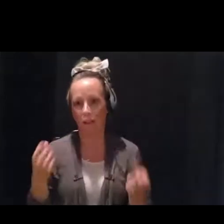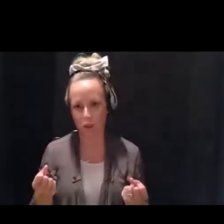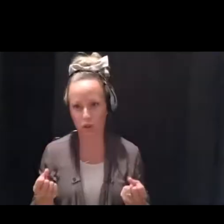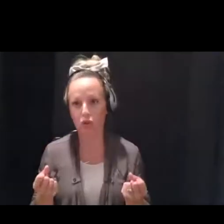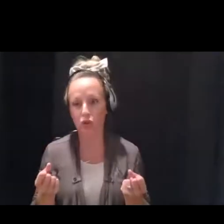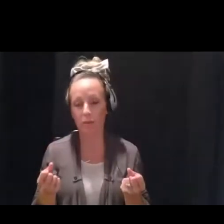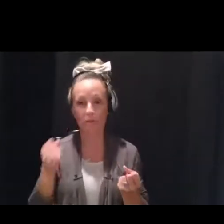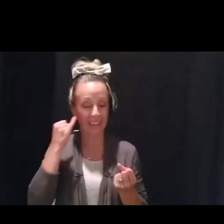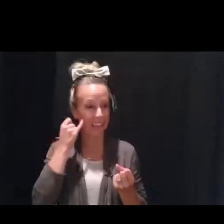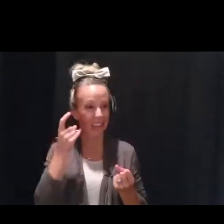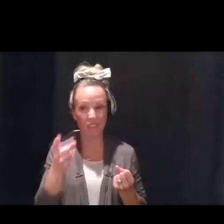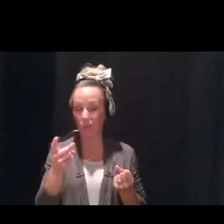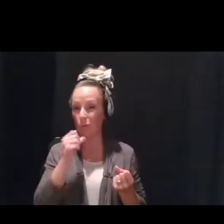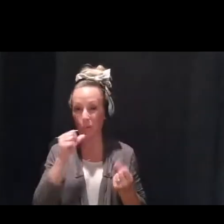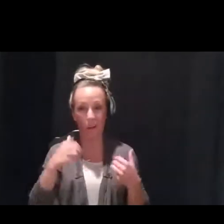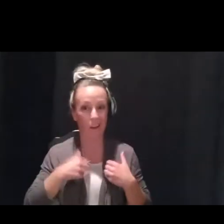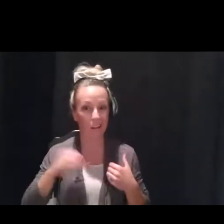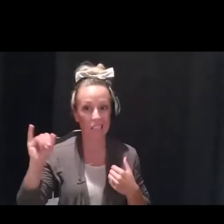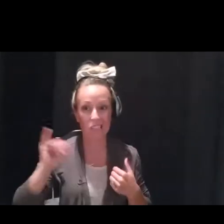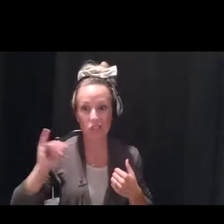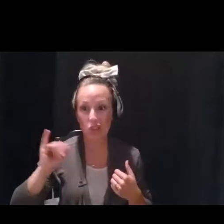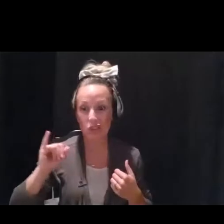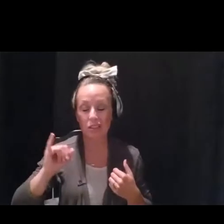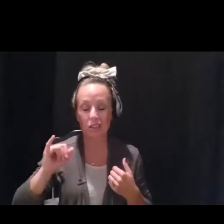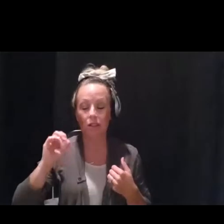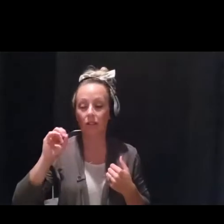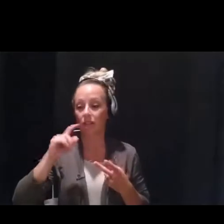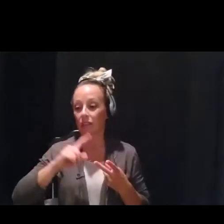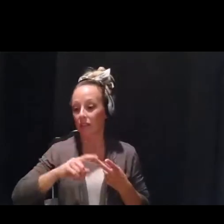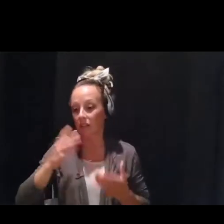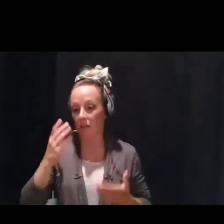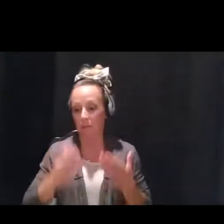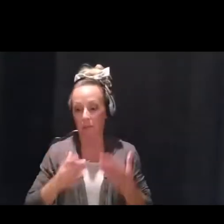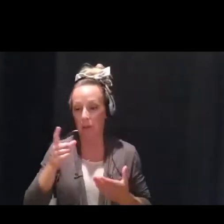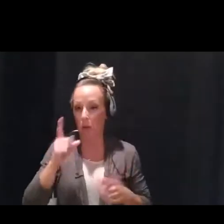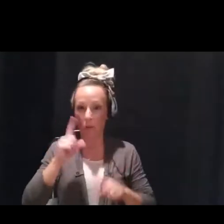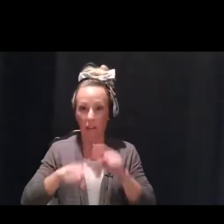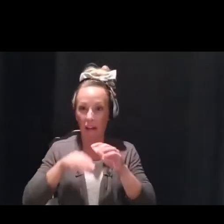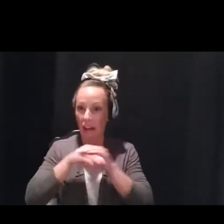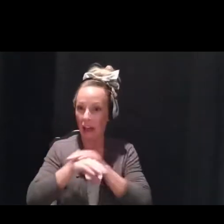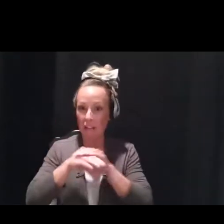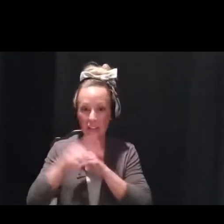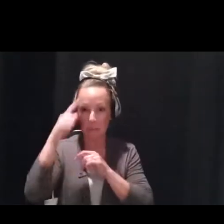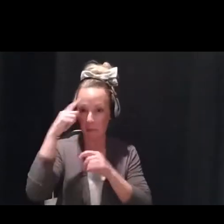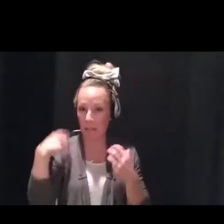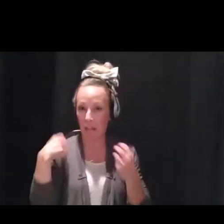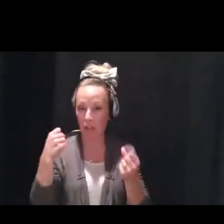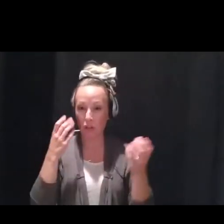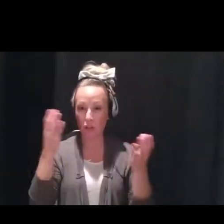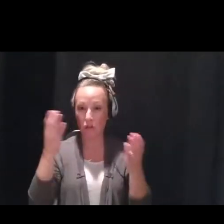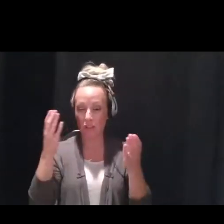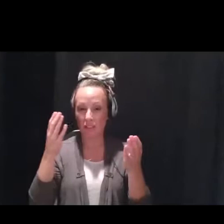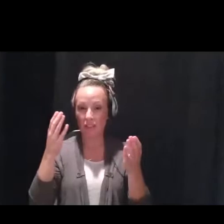insurance or if you are experiencing issues with being able to access mental health services because of